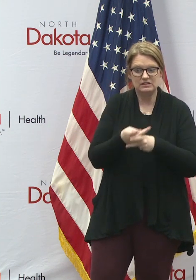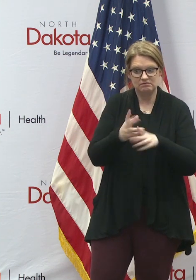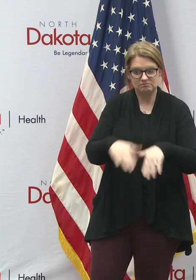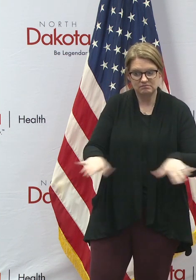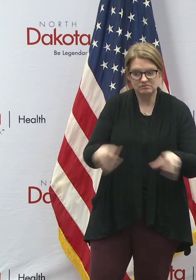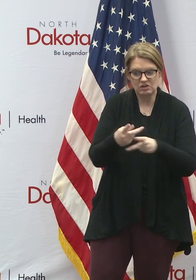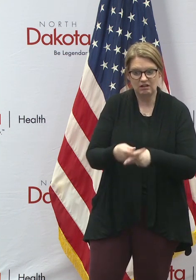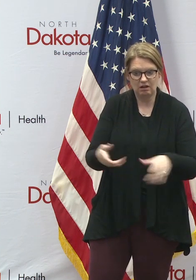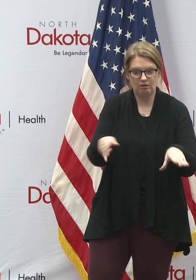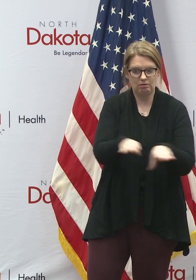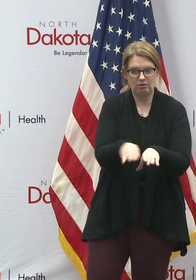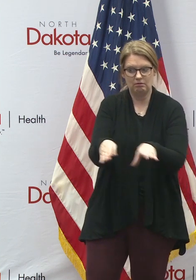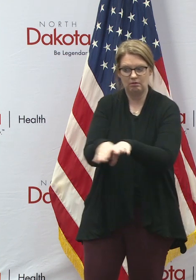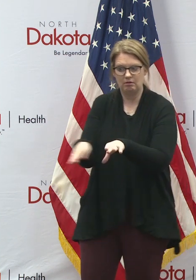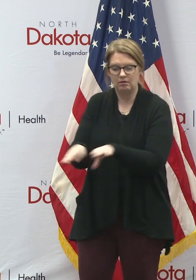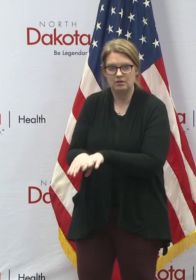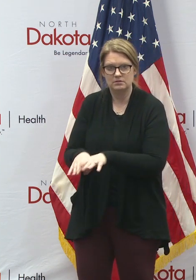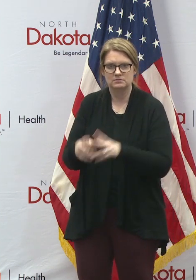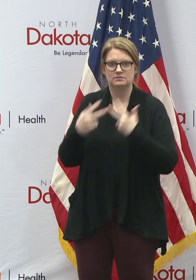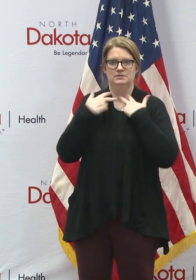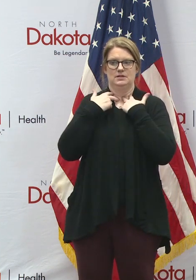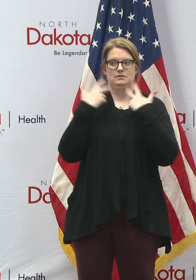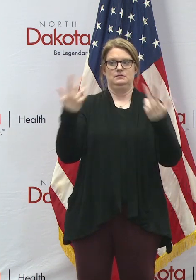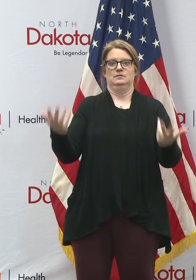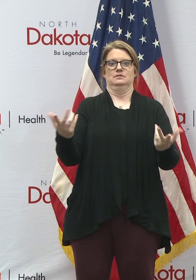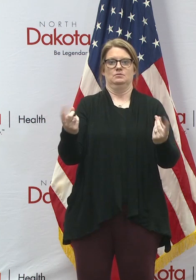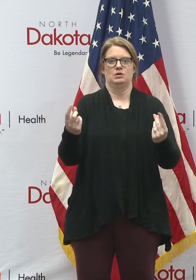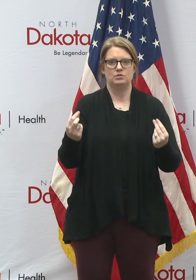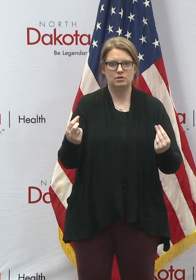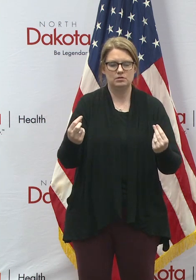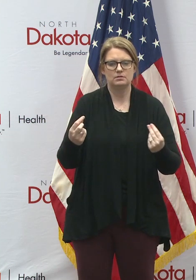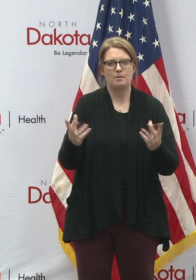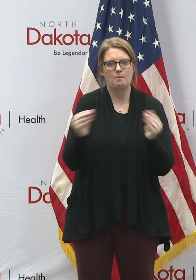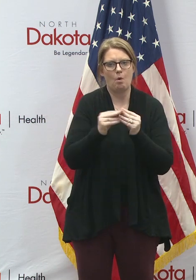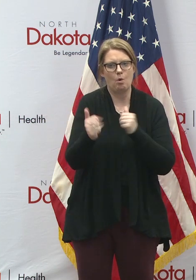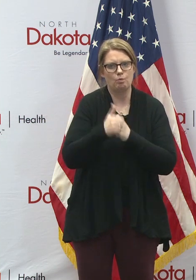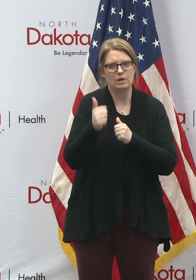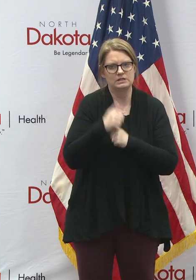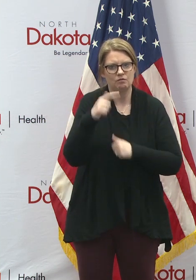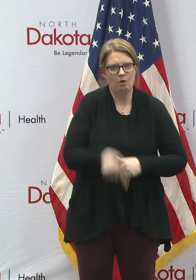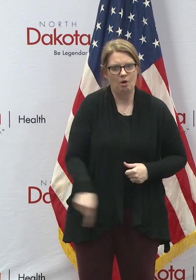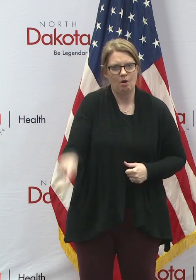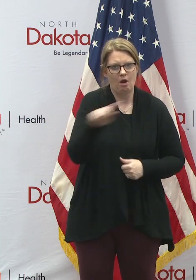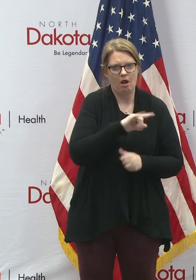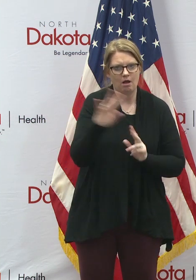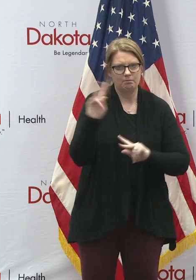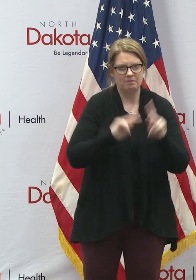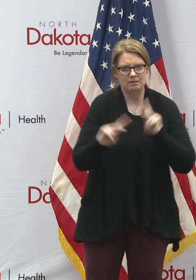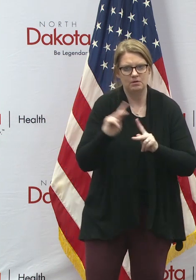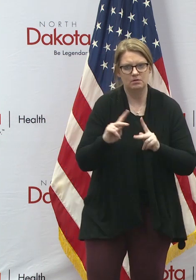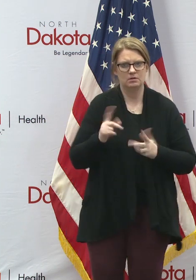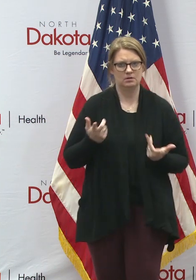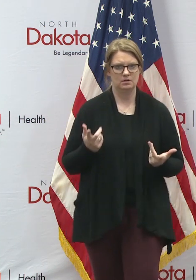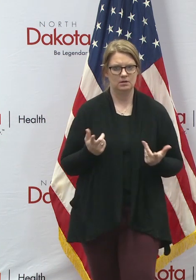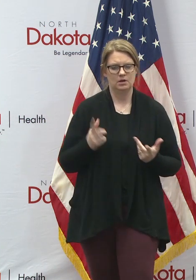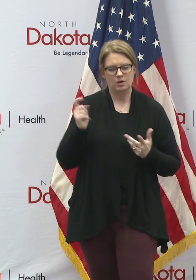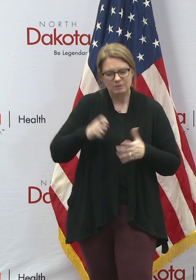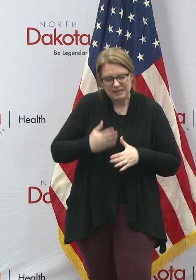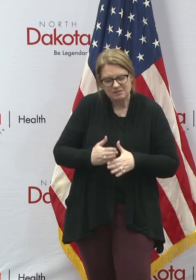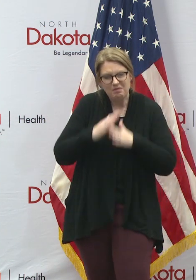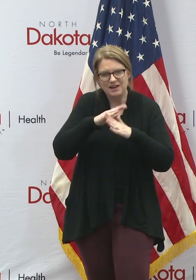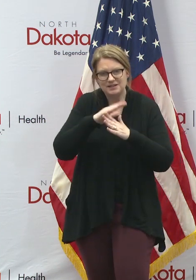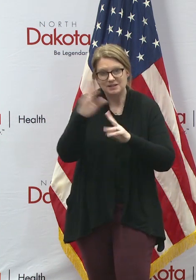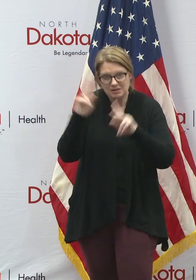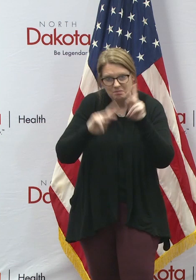which puts us all at risk. As we talk about protecting our most vulnerable populations from COVID-19,